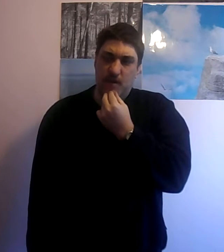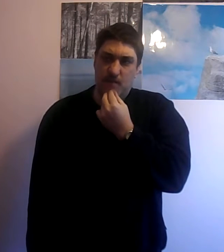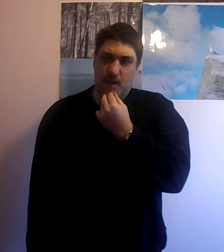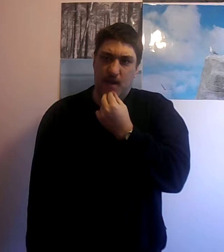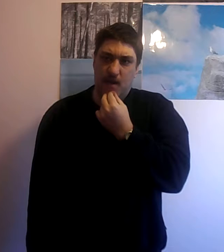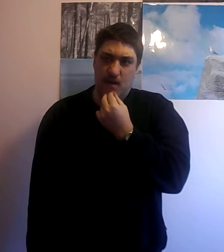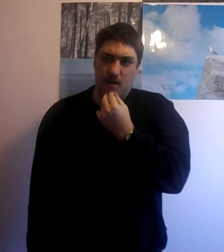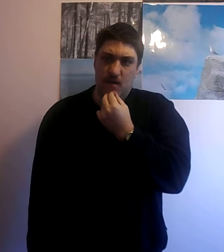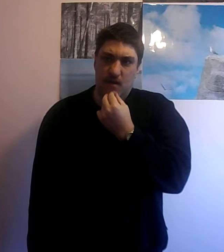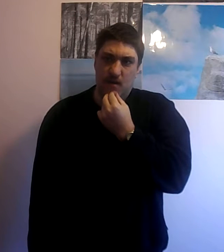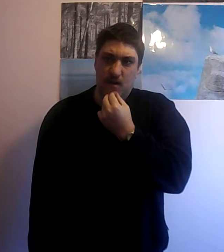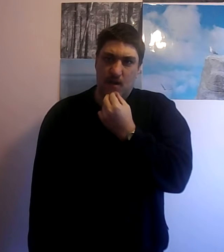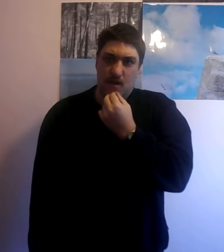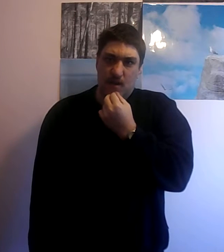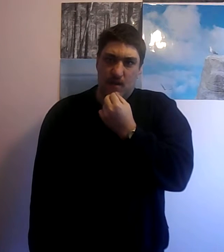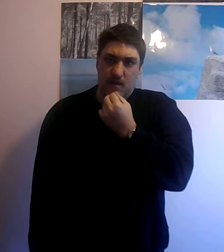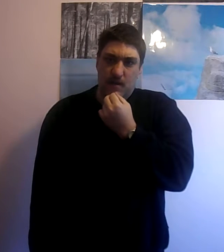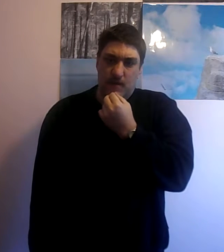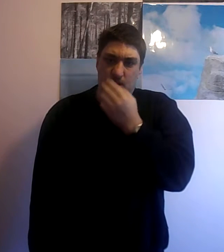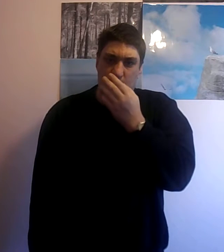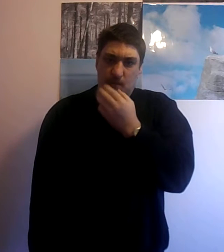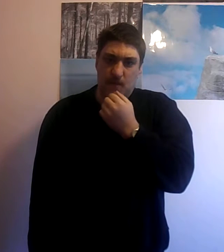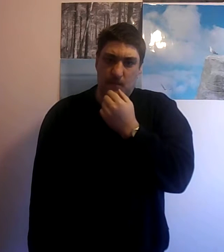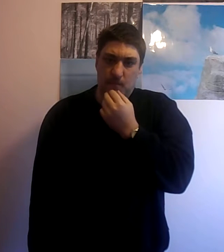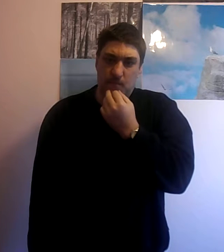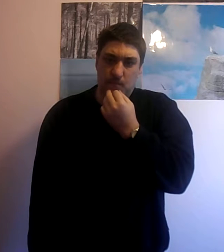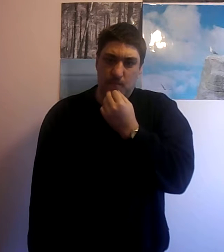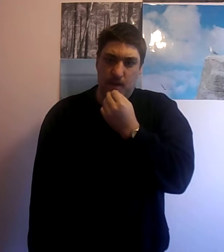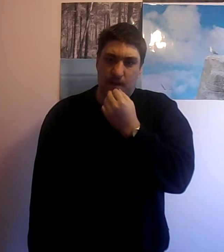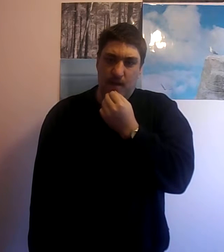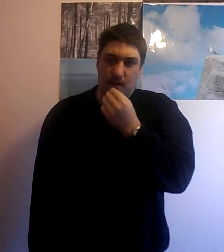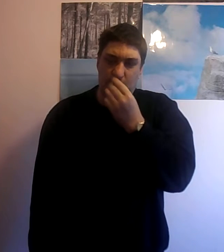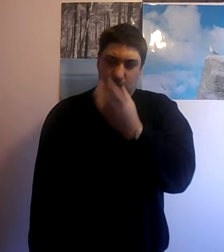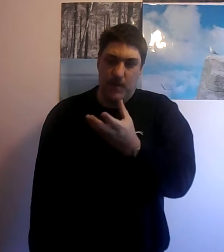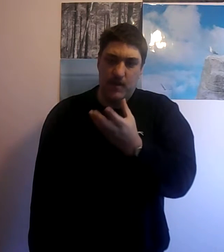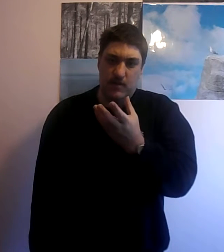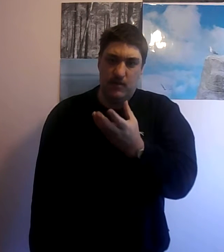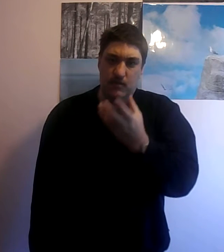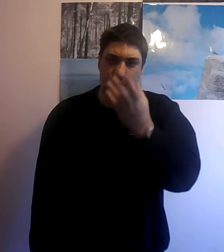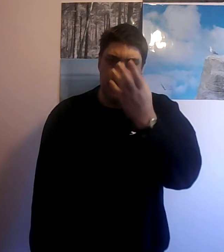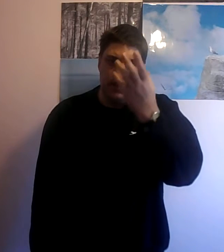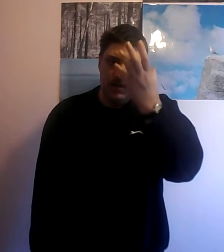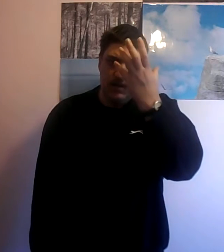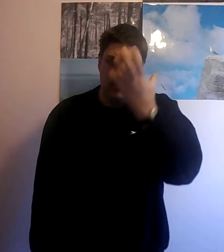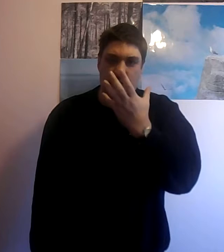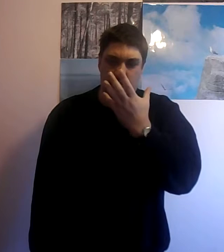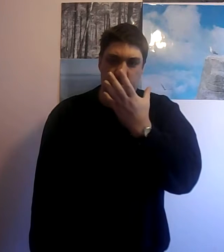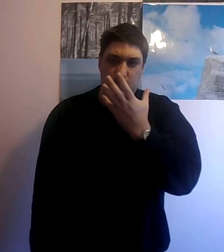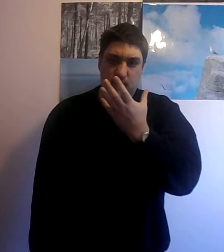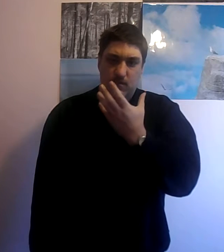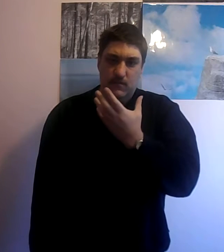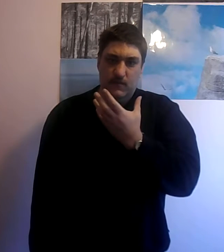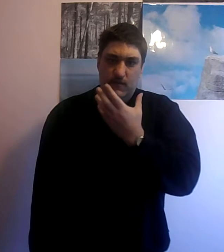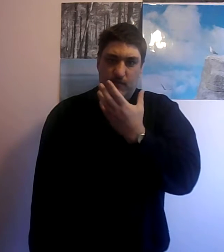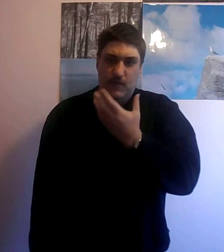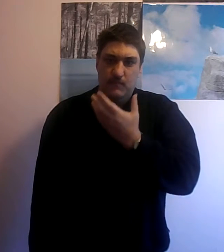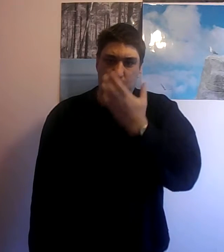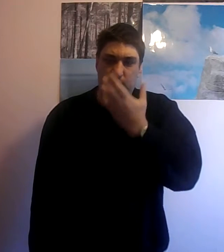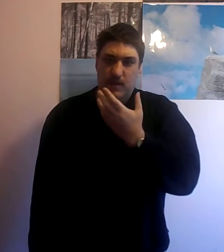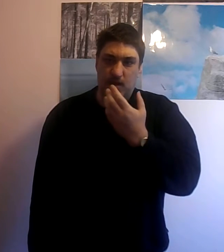to make it make a space suit that stops you from breathing in